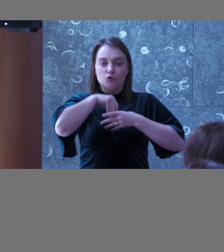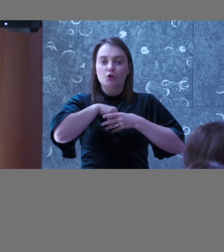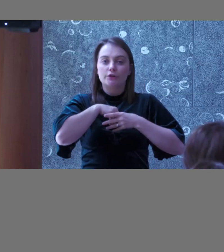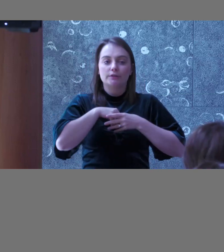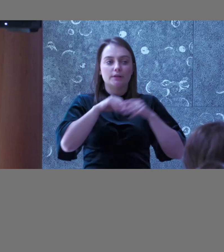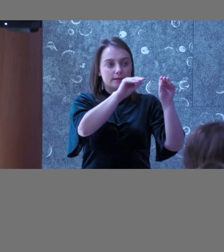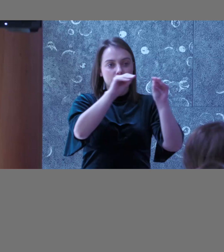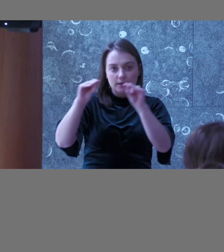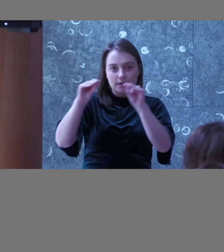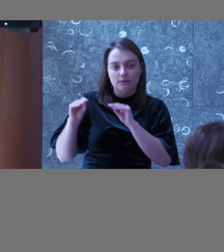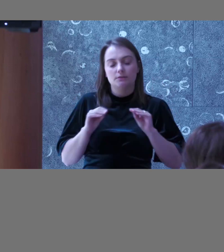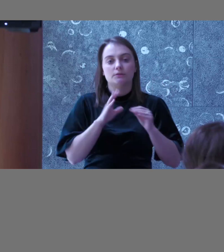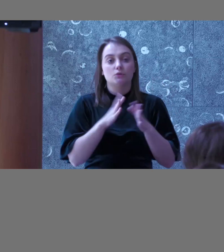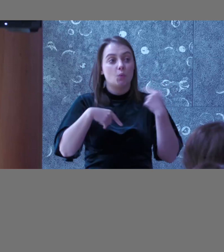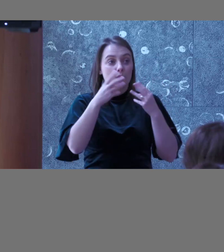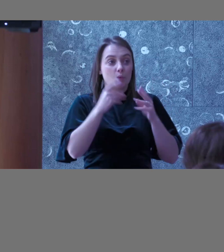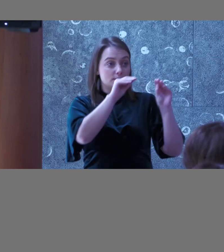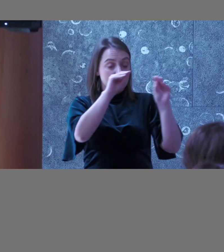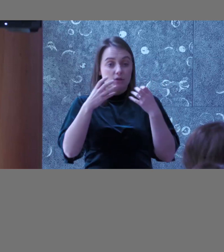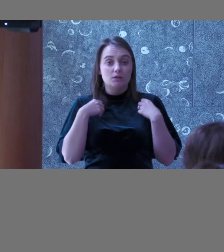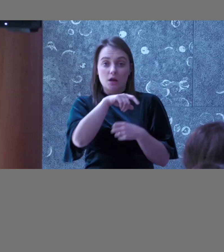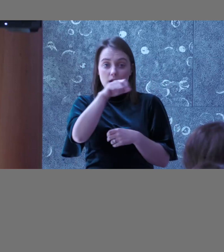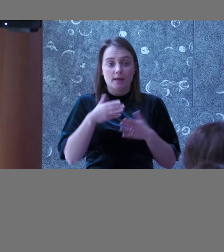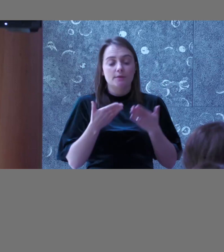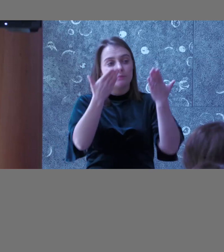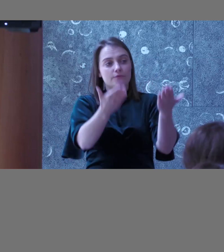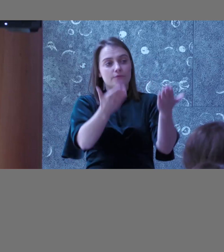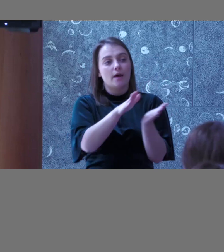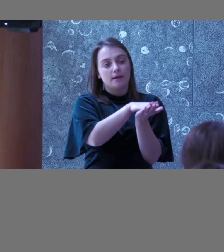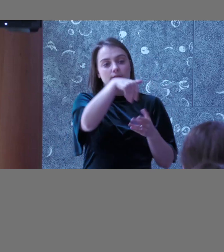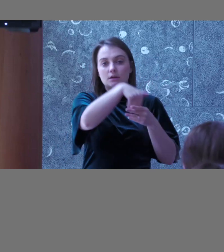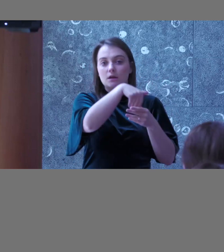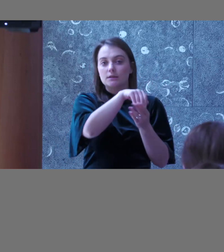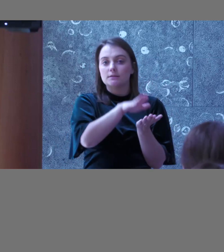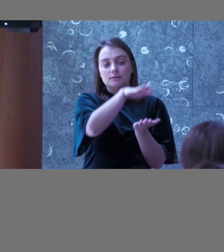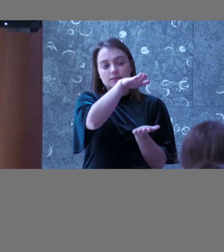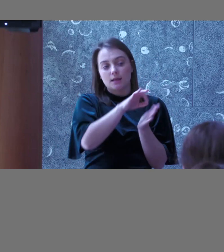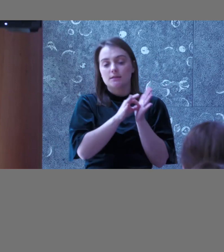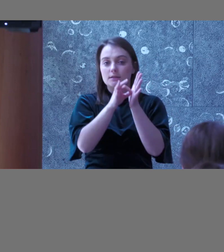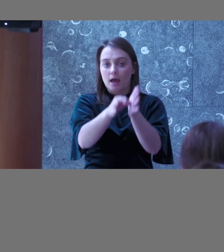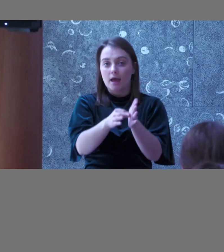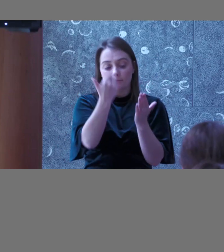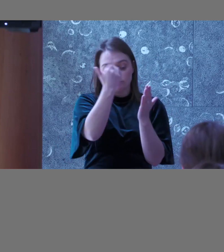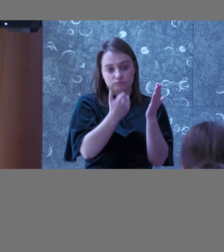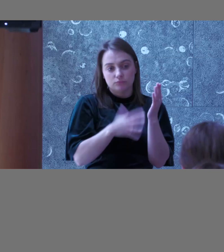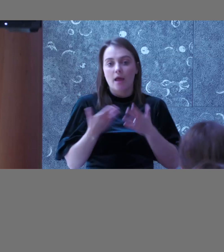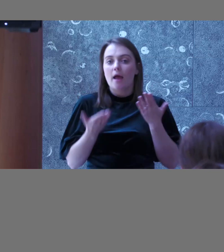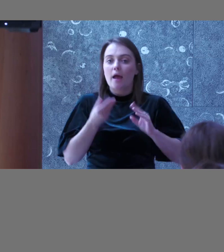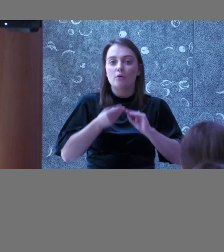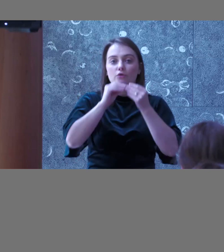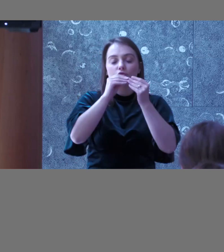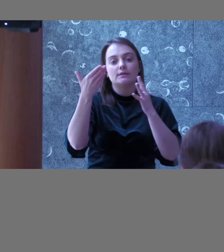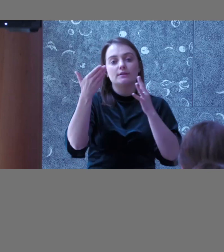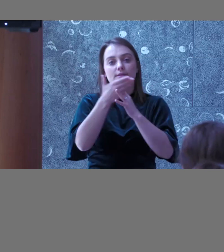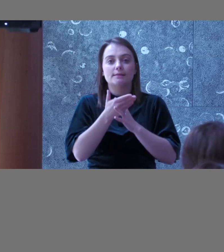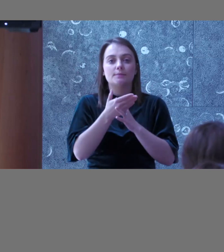we, like, look to educate our clients, we give them content guides, in terms of creating accessible content. We look to do that as well, and I think there